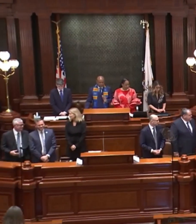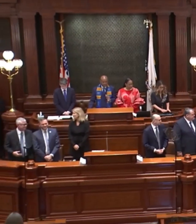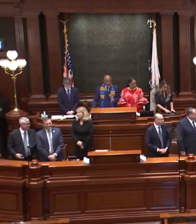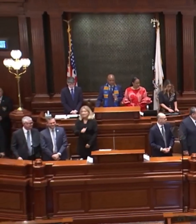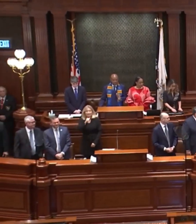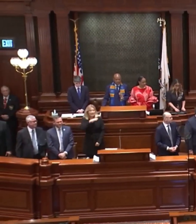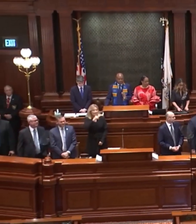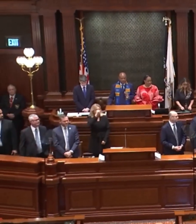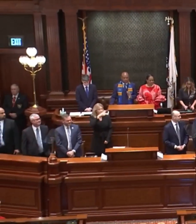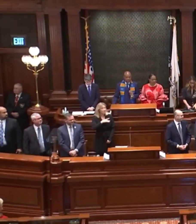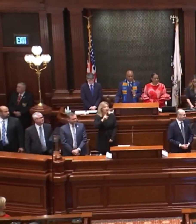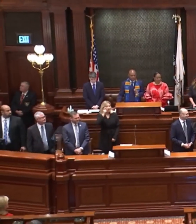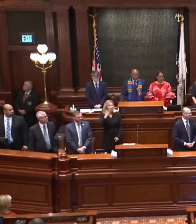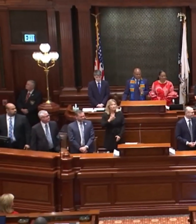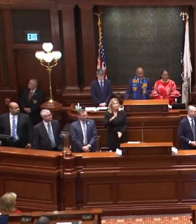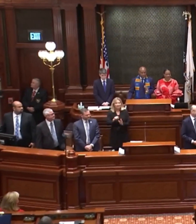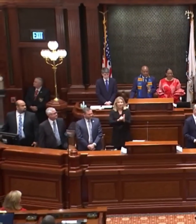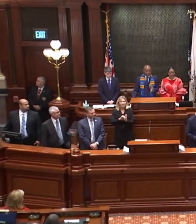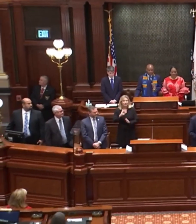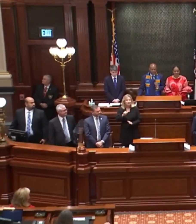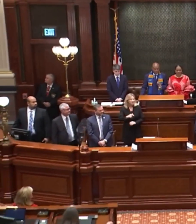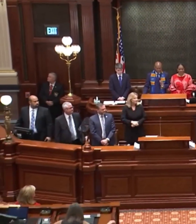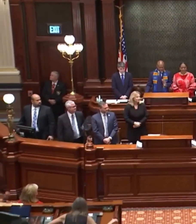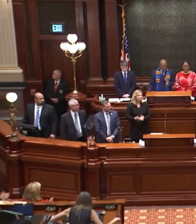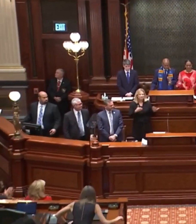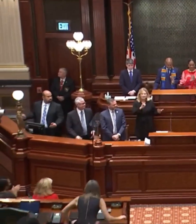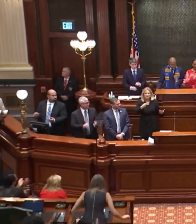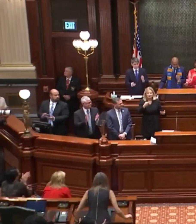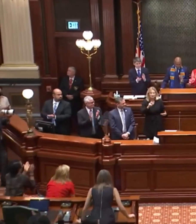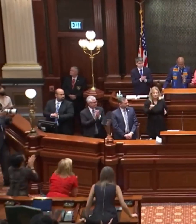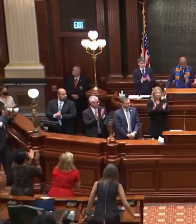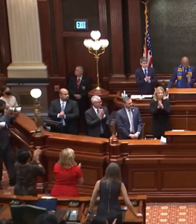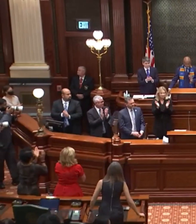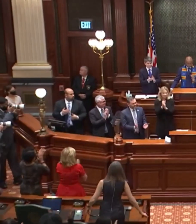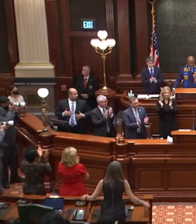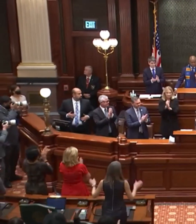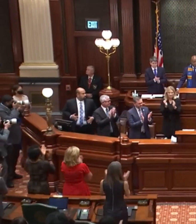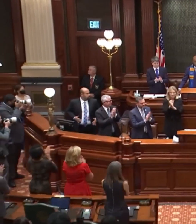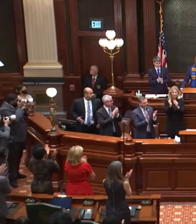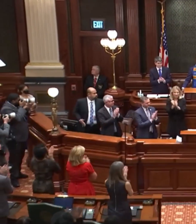Ladies and gentlemen, the governor of the state of Illinois, J.B. Pritzker.